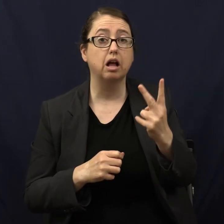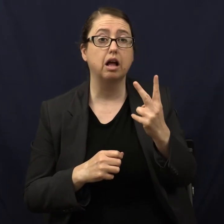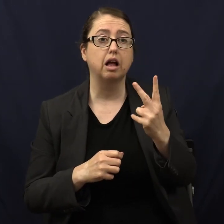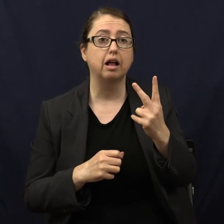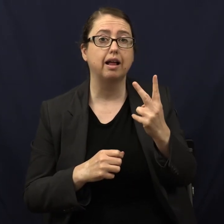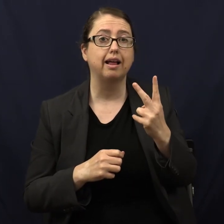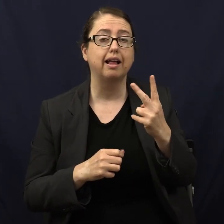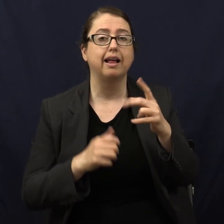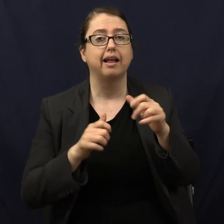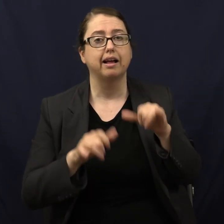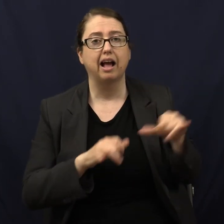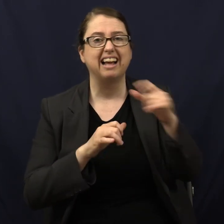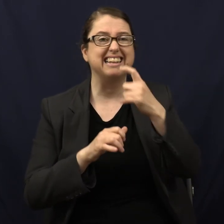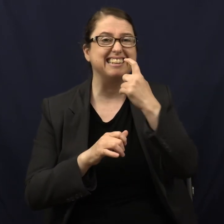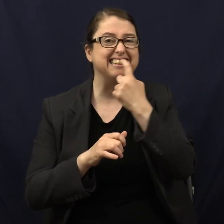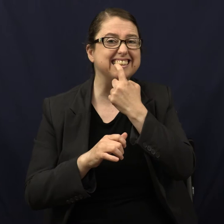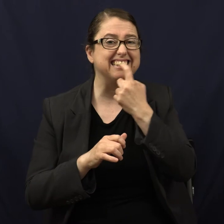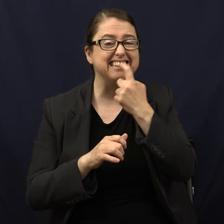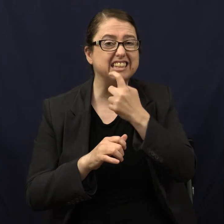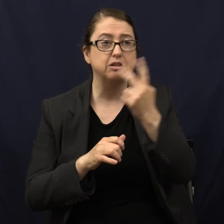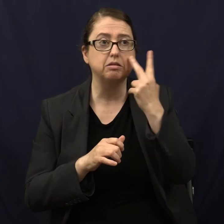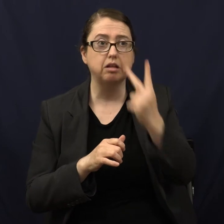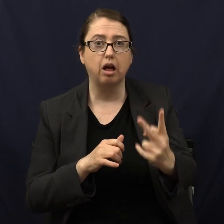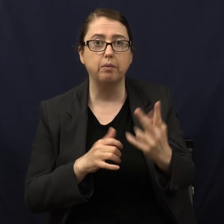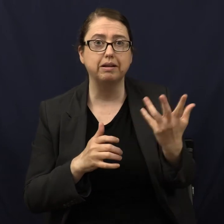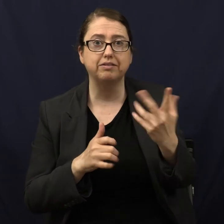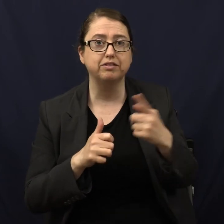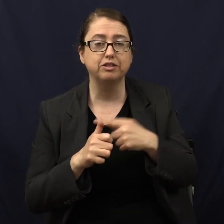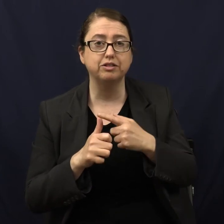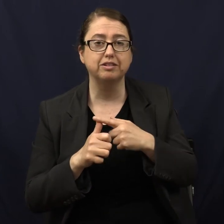tooth in your neighbor's mouth and in yours and everybody else's mouth?